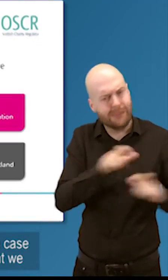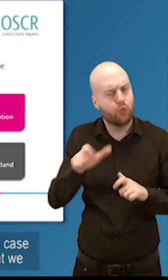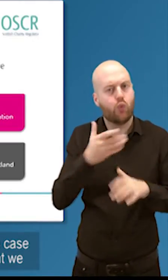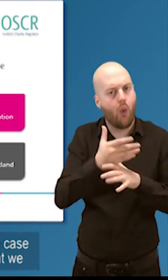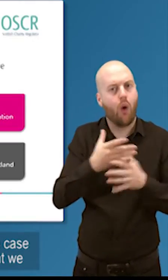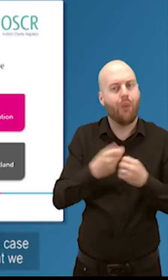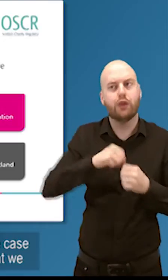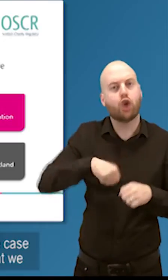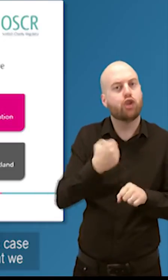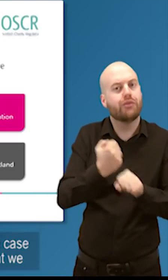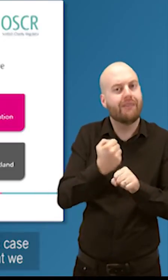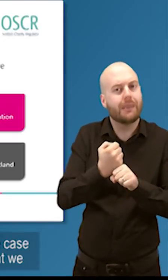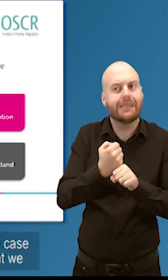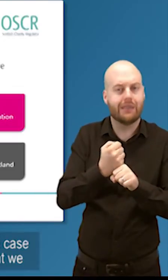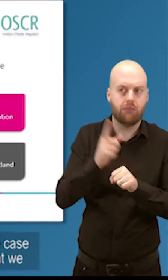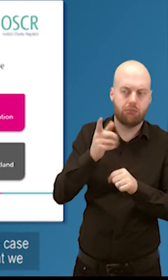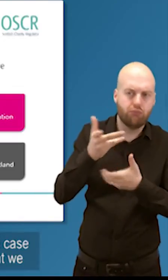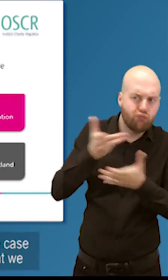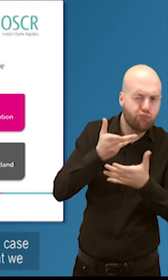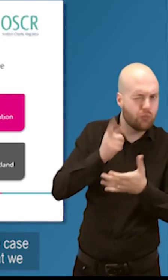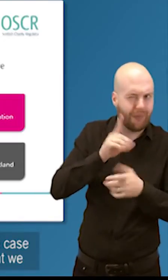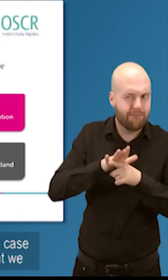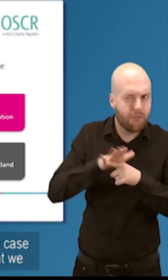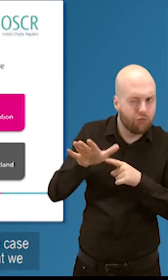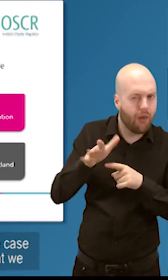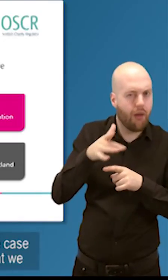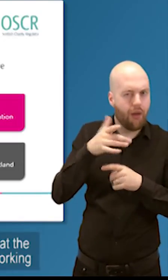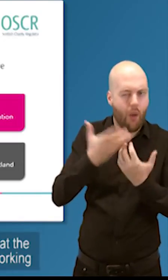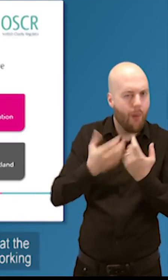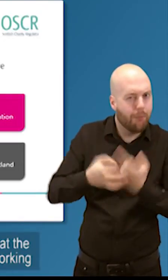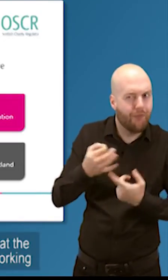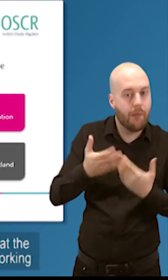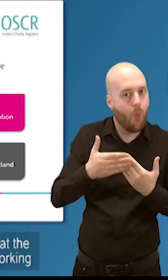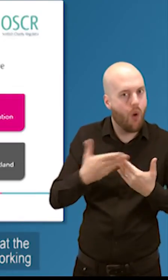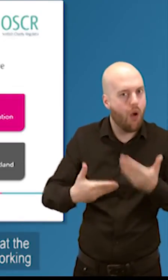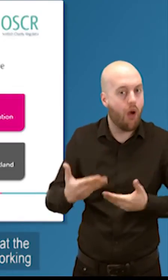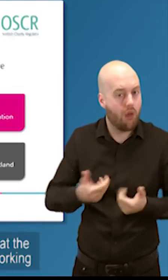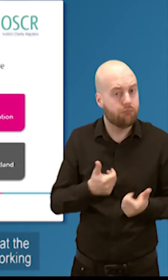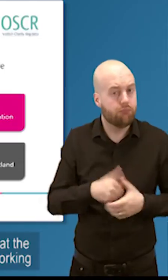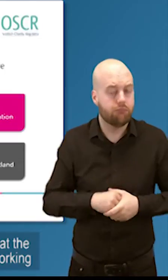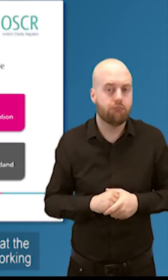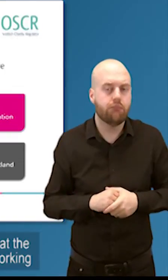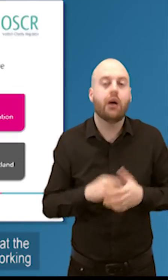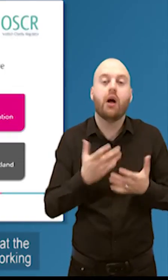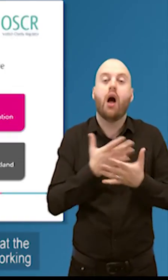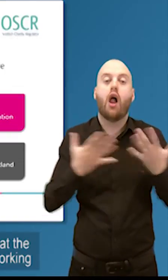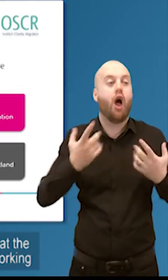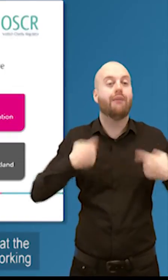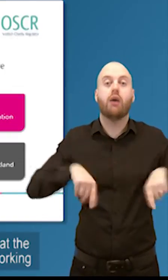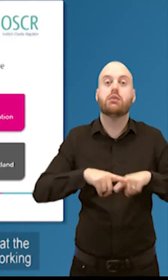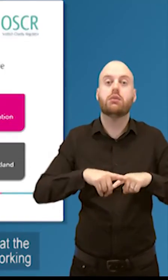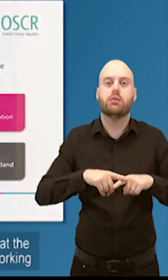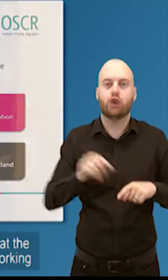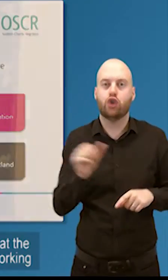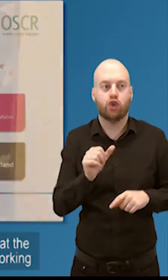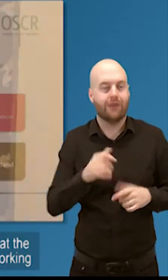to be the case because um as as i'm sure i don't need to tell you all and we live in very complicated and busy and legislative times at the